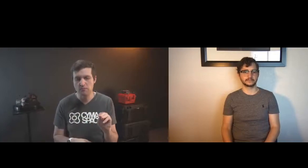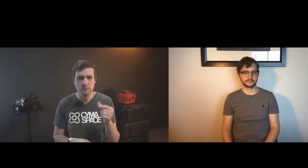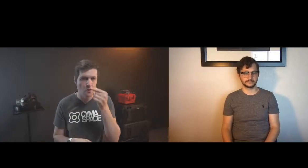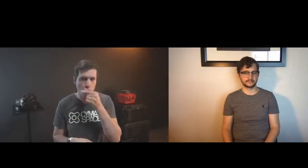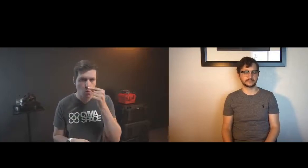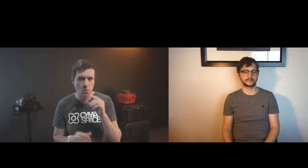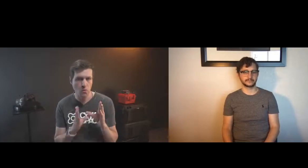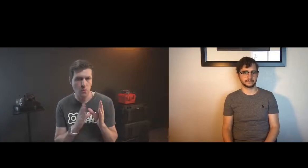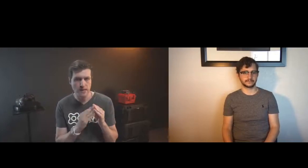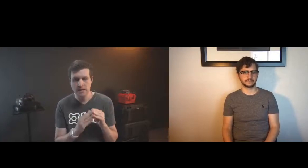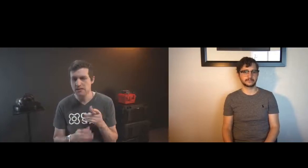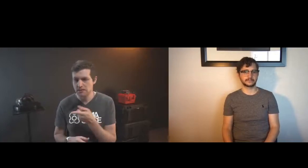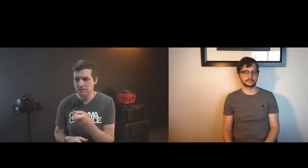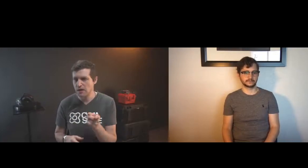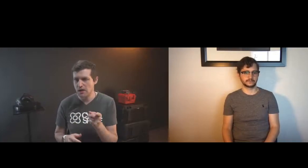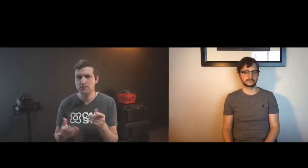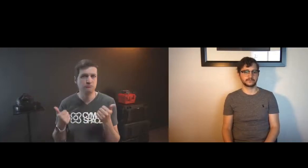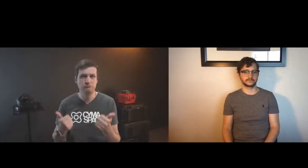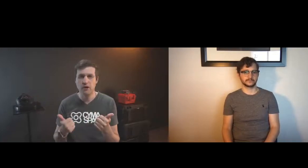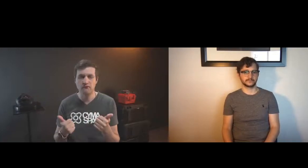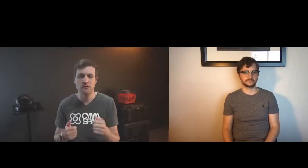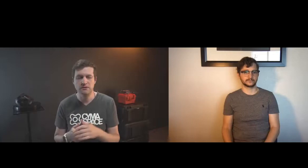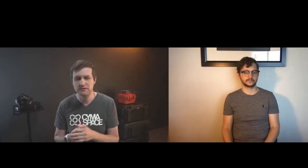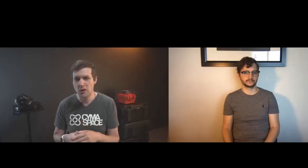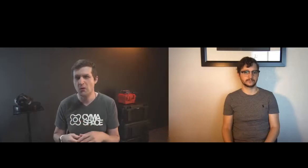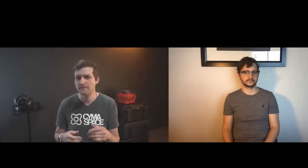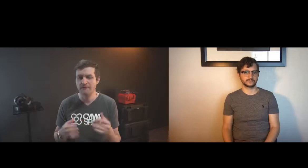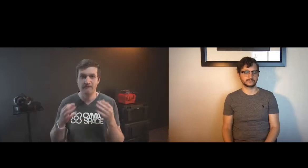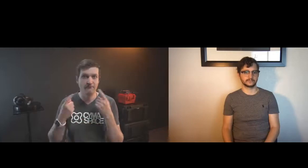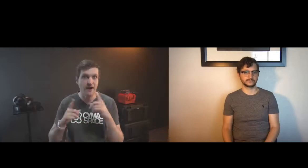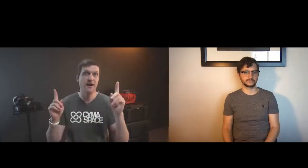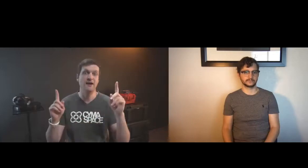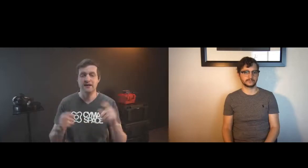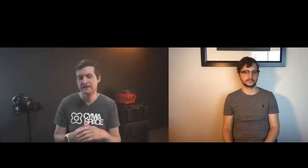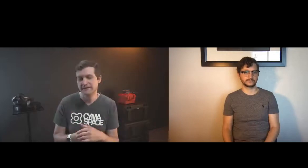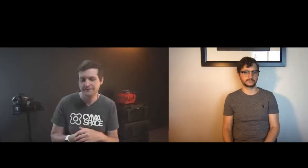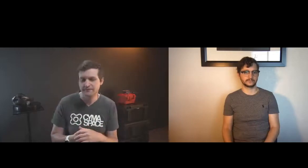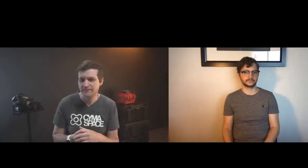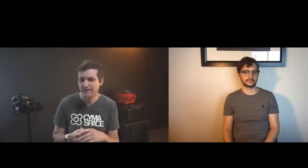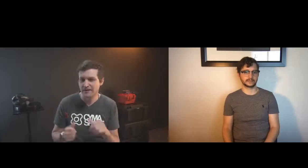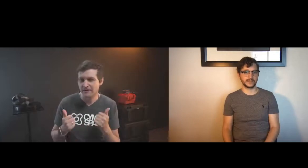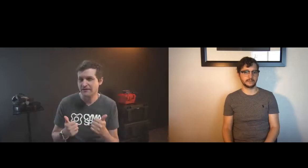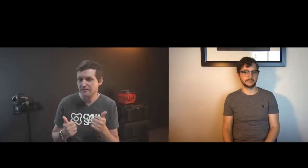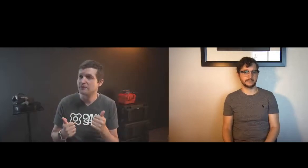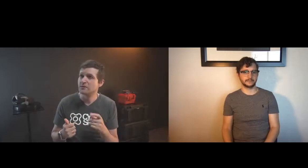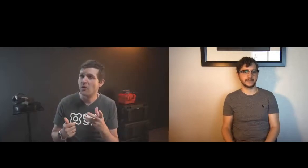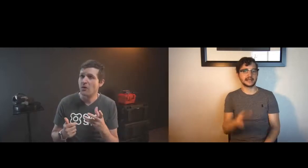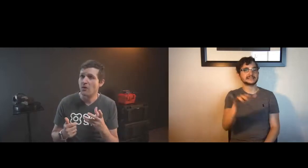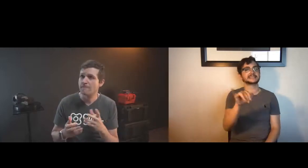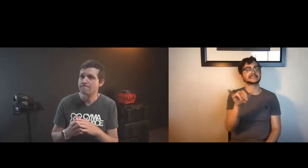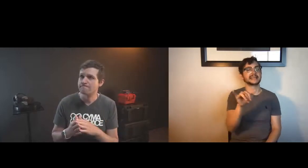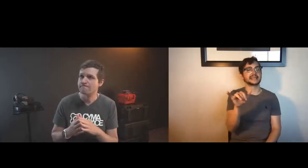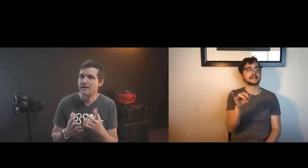captioning available in zoom and google meets and those are really great technologies and features